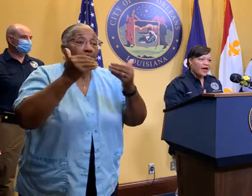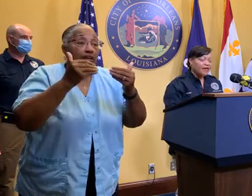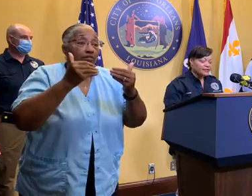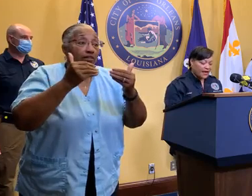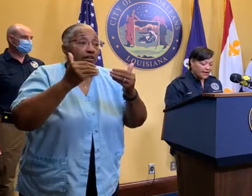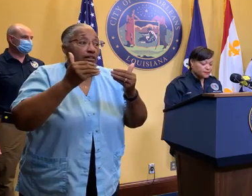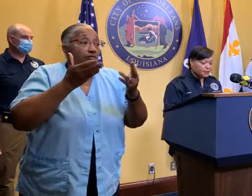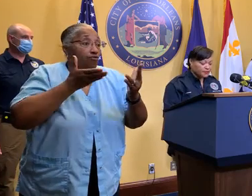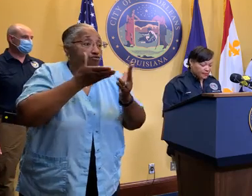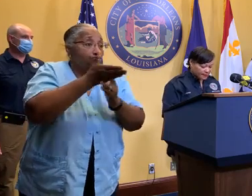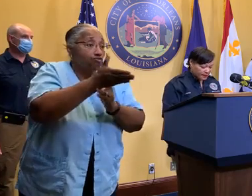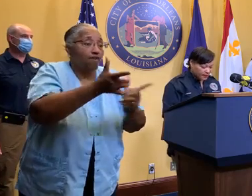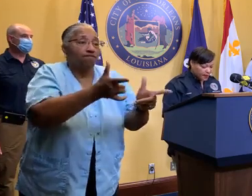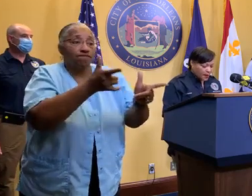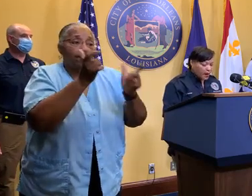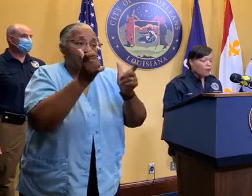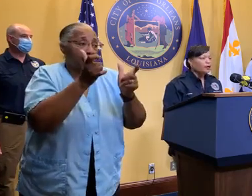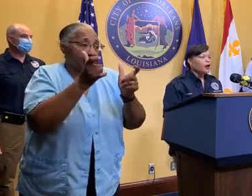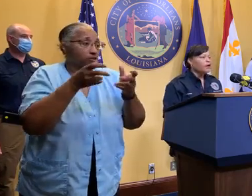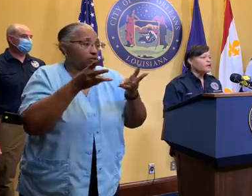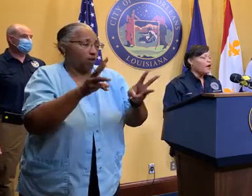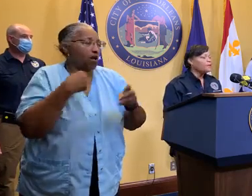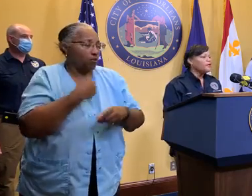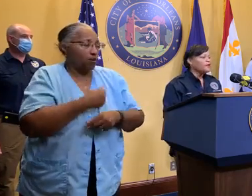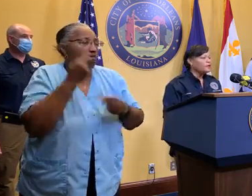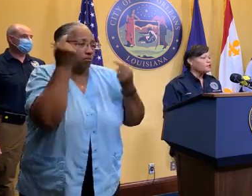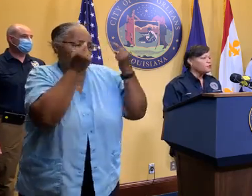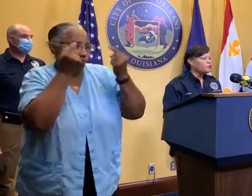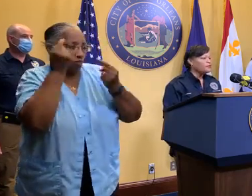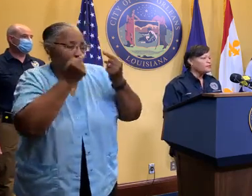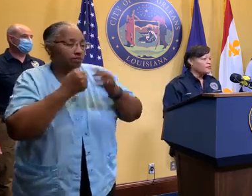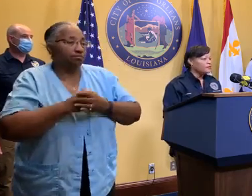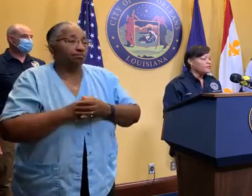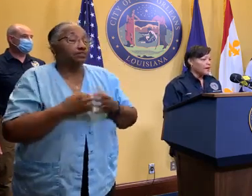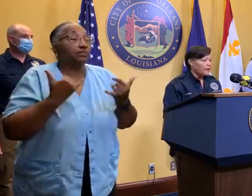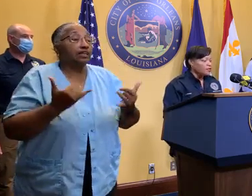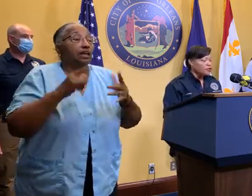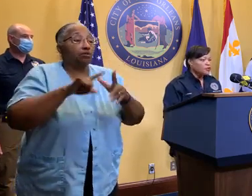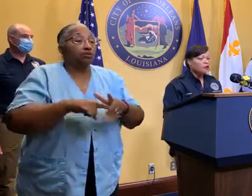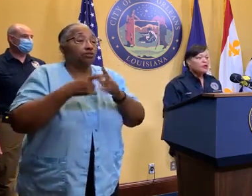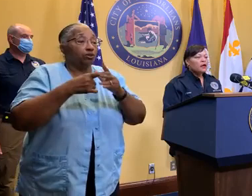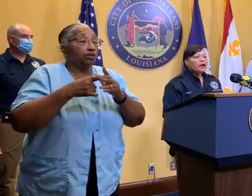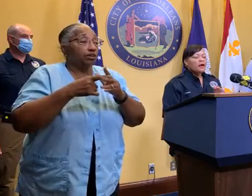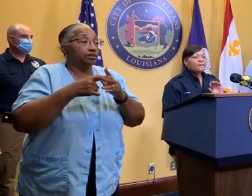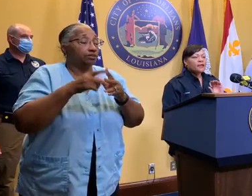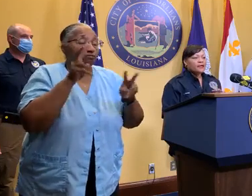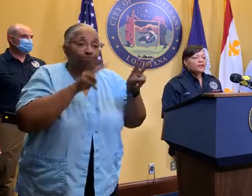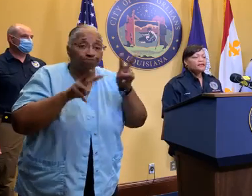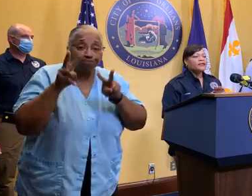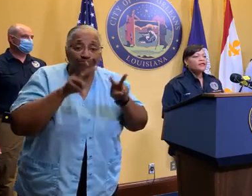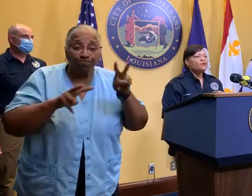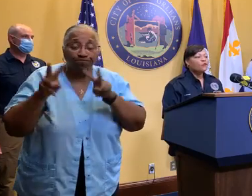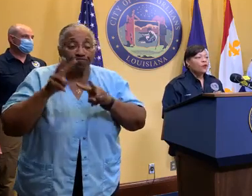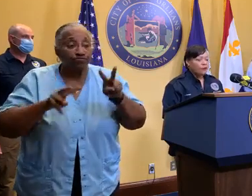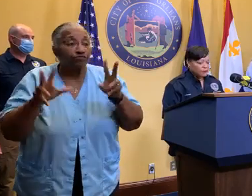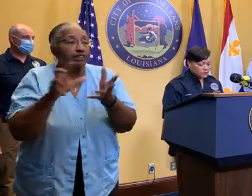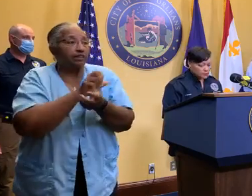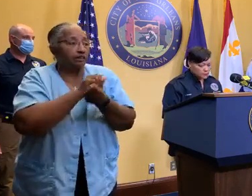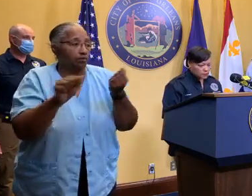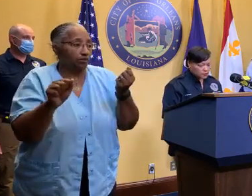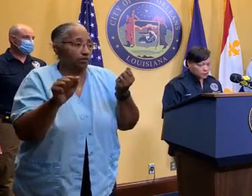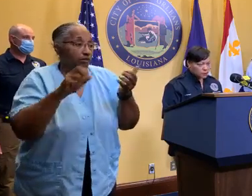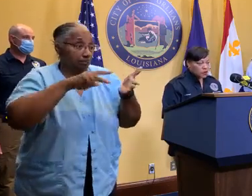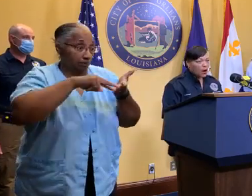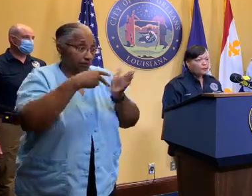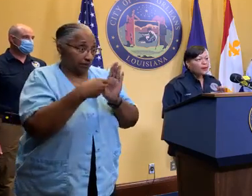very fast as predicted. We are now beginning to assess the damage, meaning the city of New Orleans,